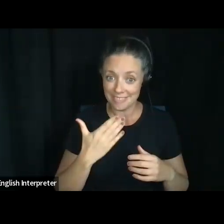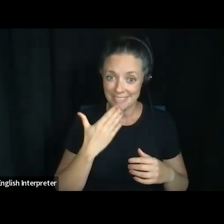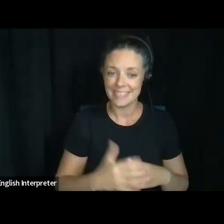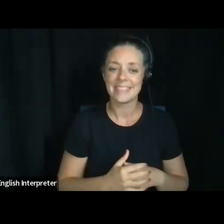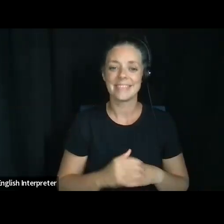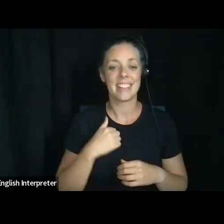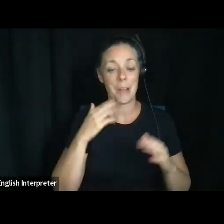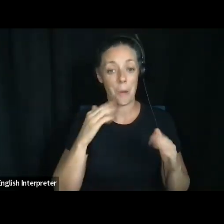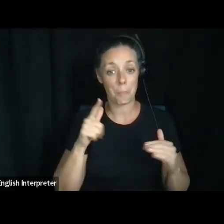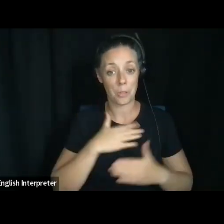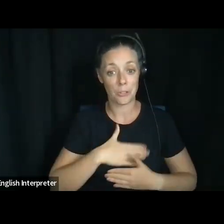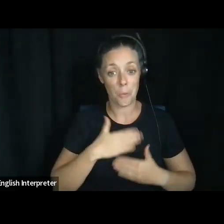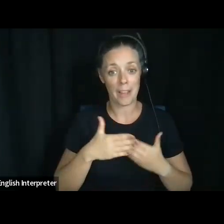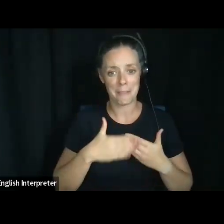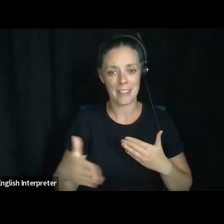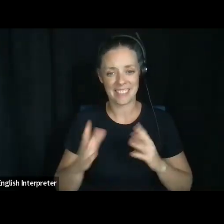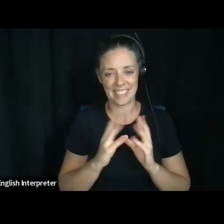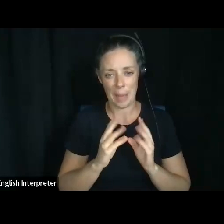And I hope you enjoyed the rest of the summit.